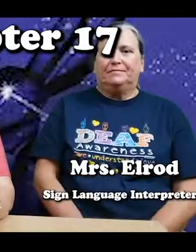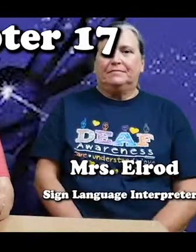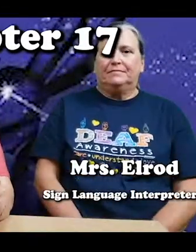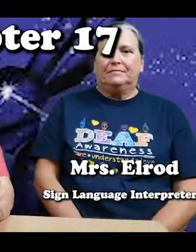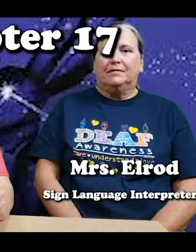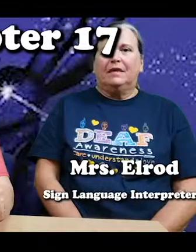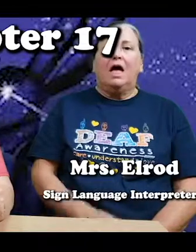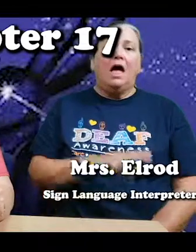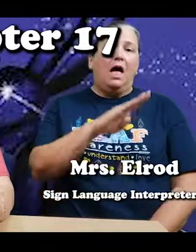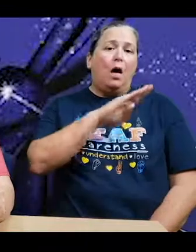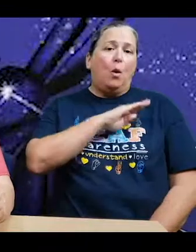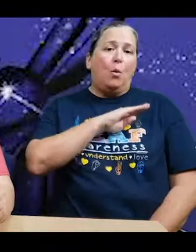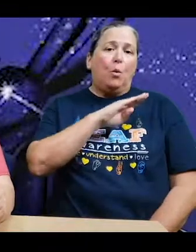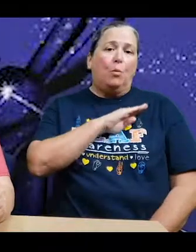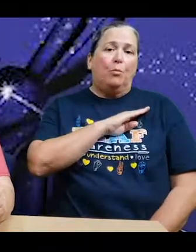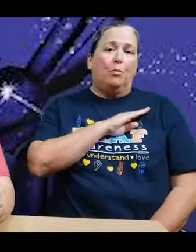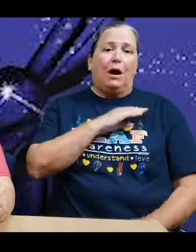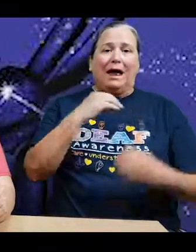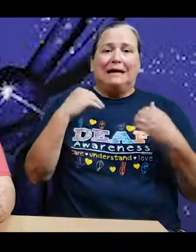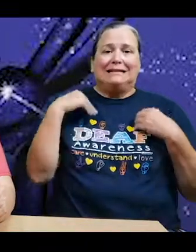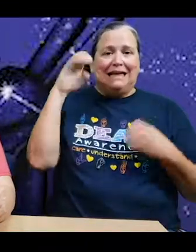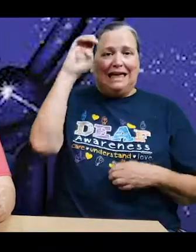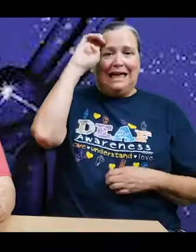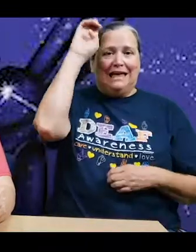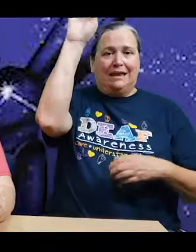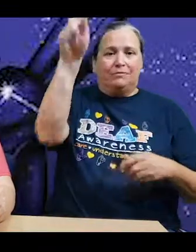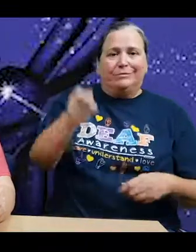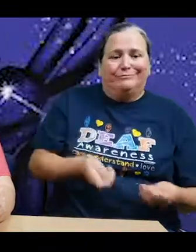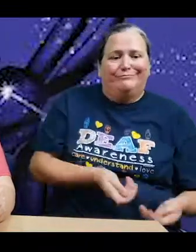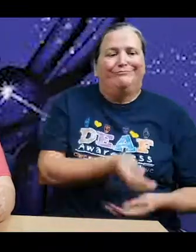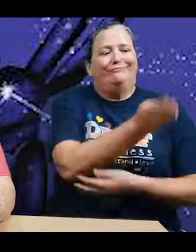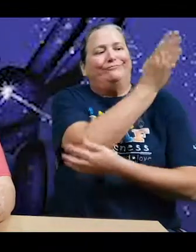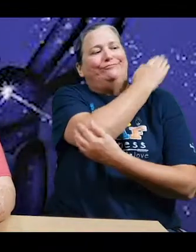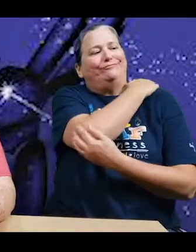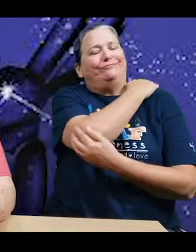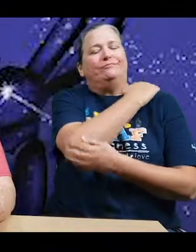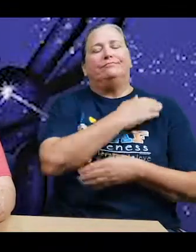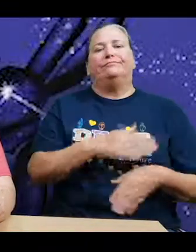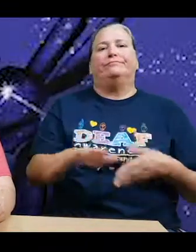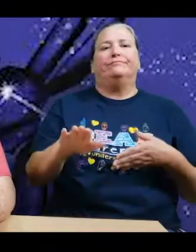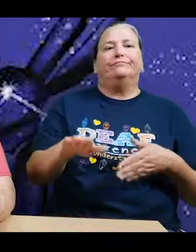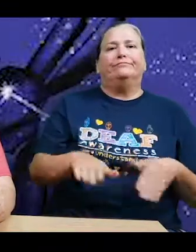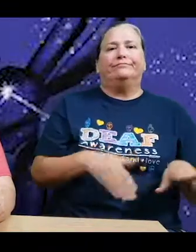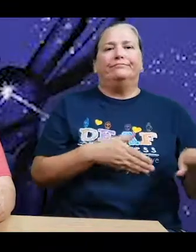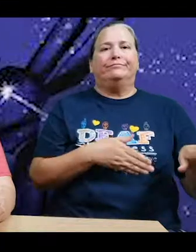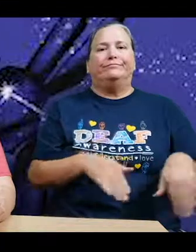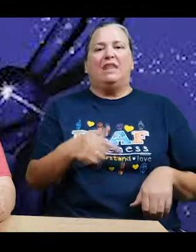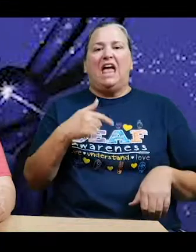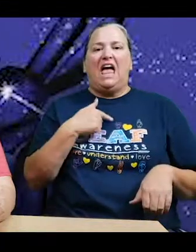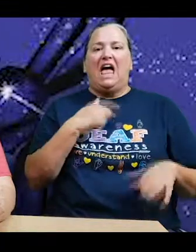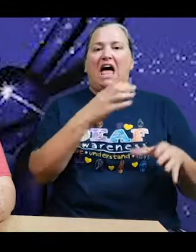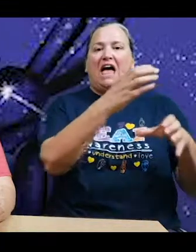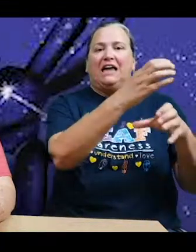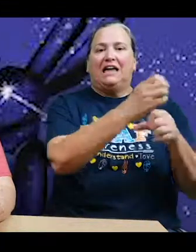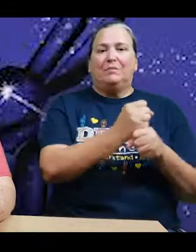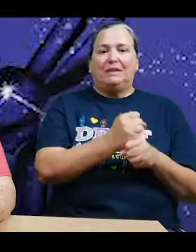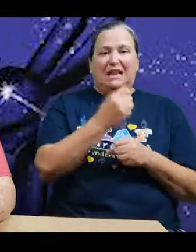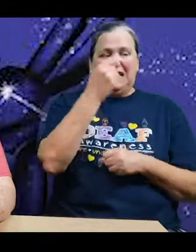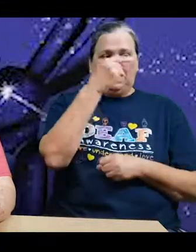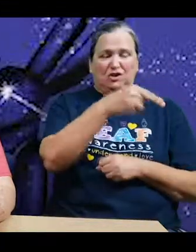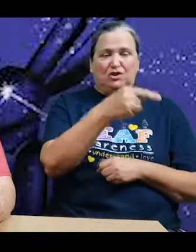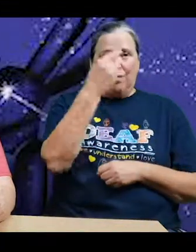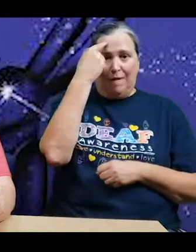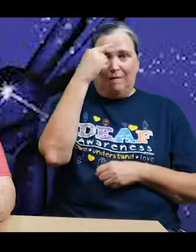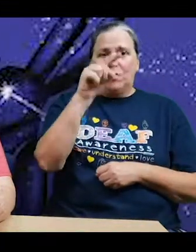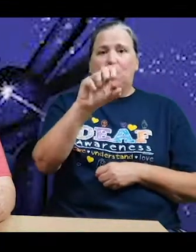Bryce slung Edward over his shoulder and started to walk. I come to get you for Sarah Ruth, Bryce said.